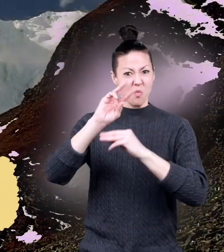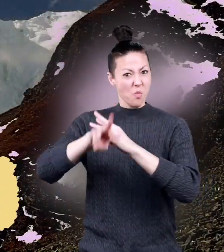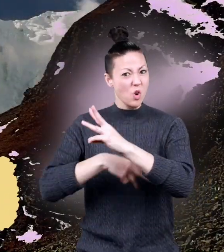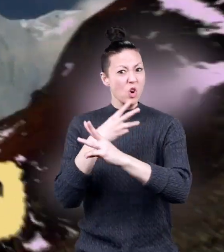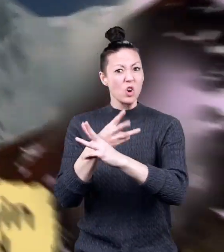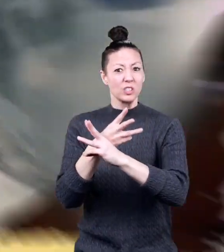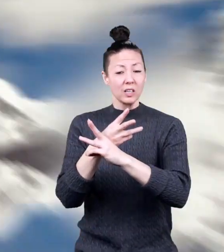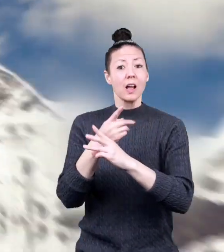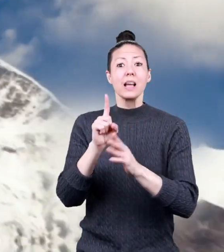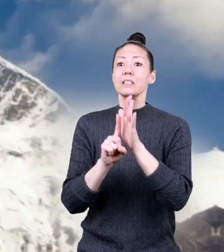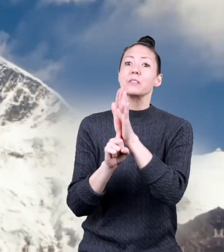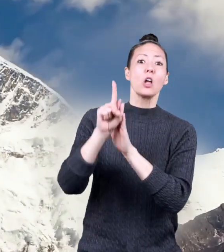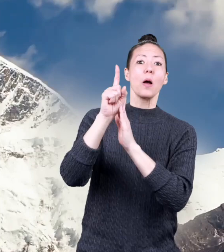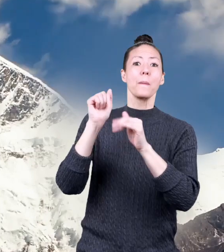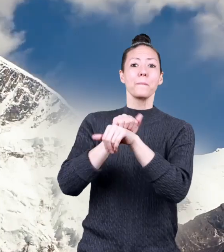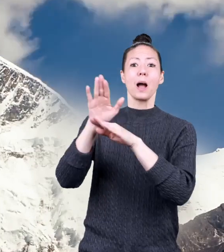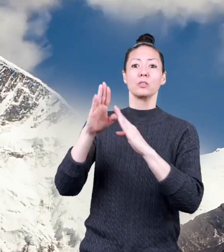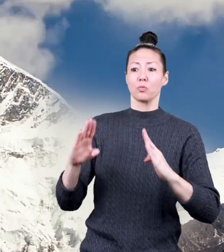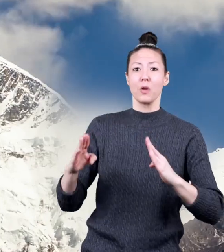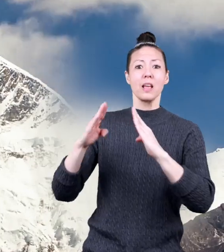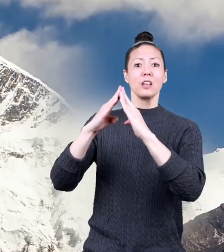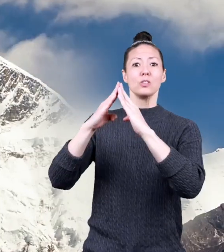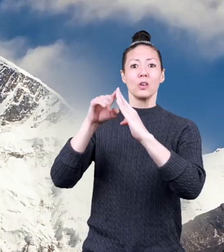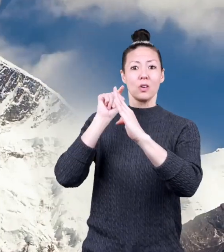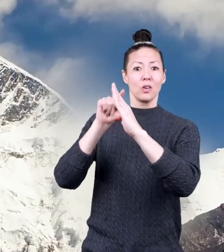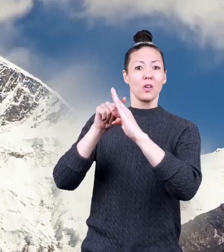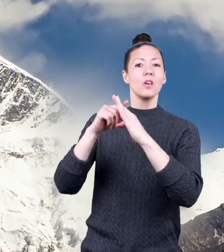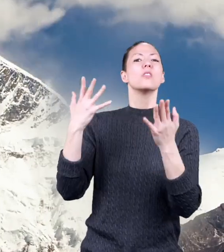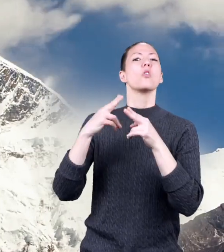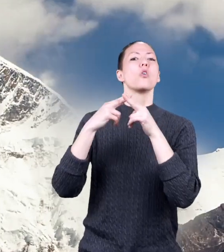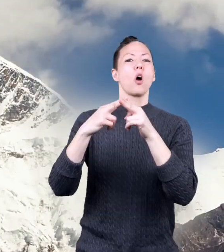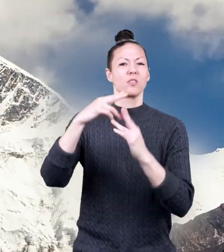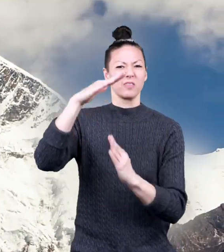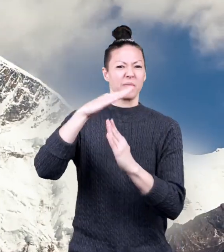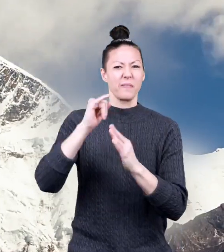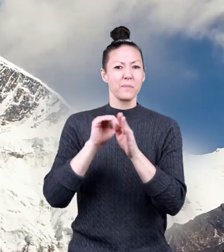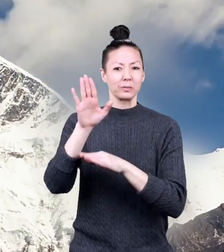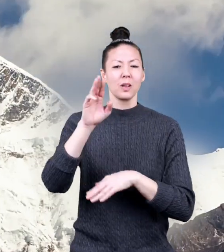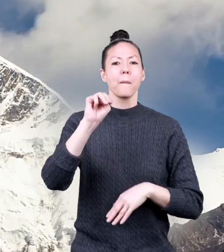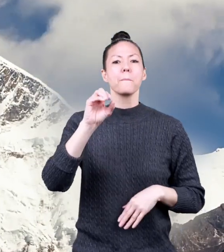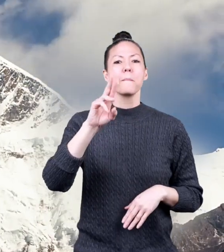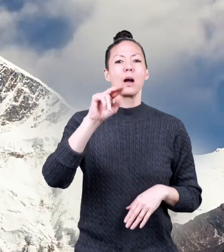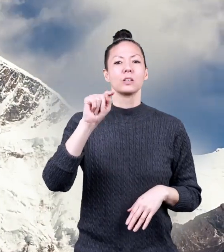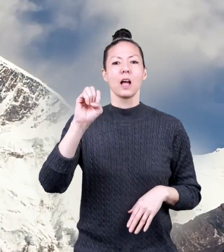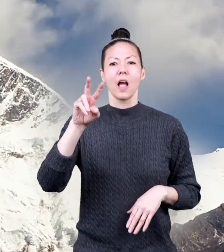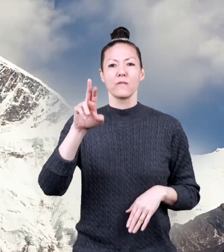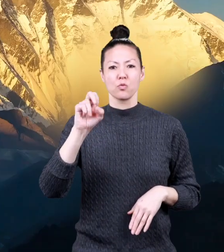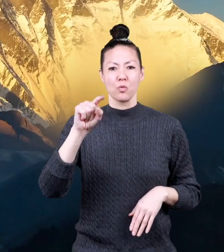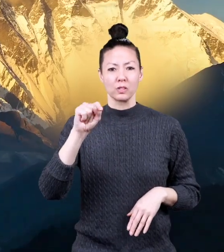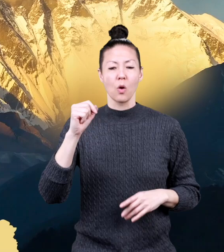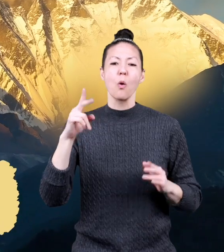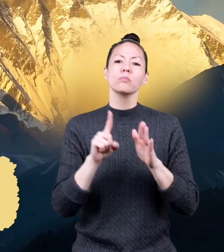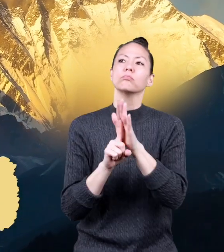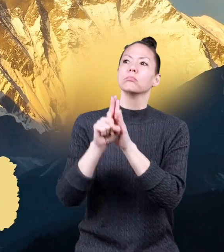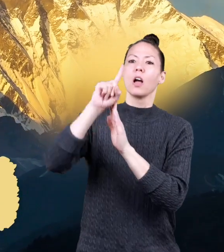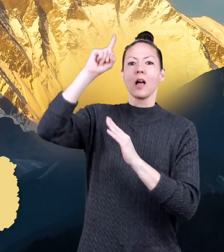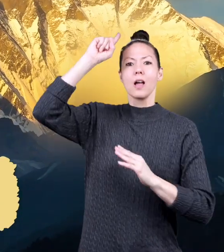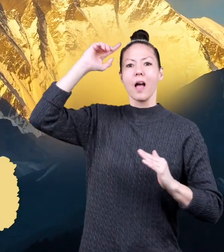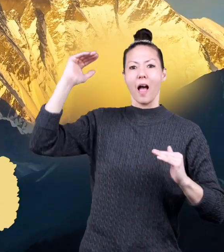in the world. The highest peak of this mountain range is at the top of Mount Everest. Its elevation, or